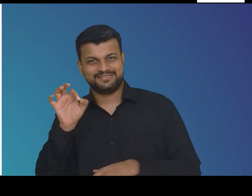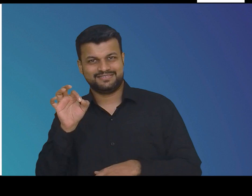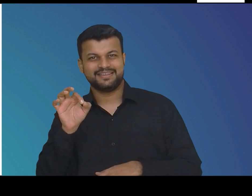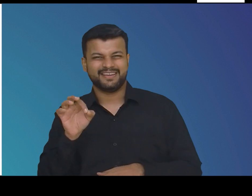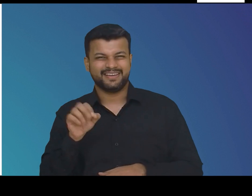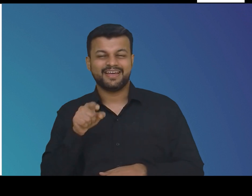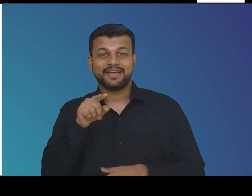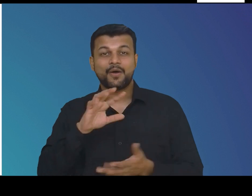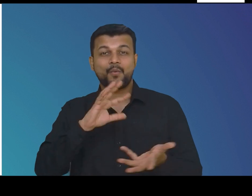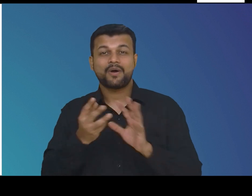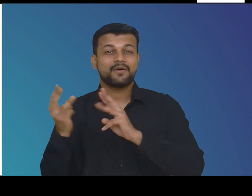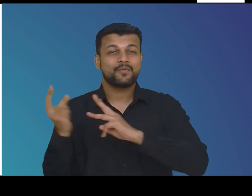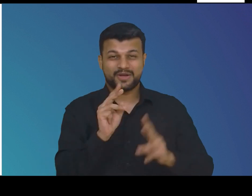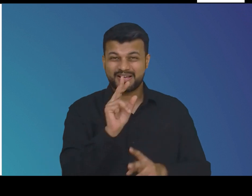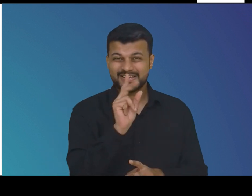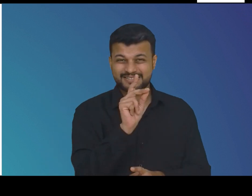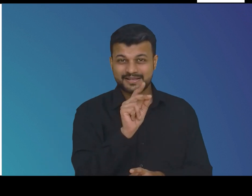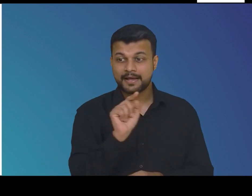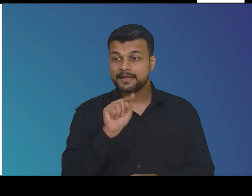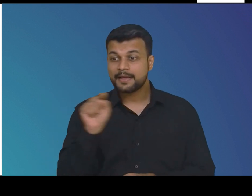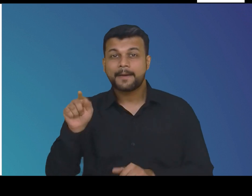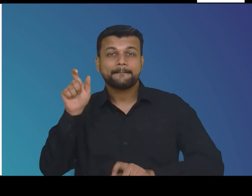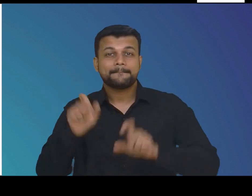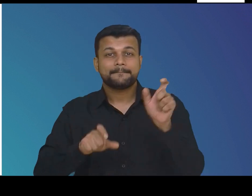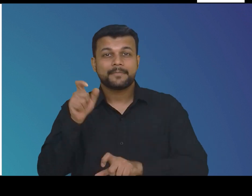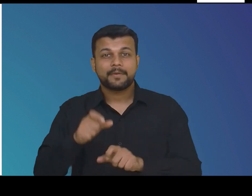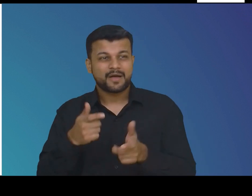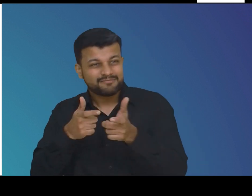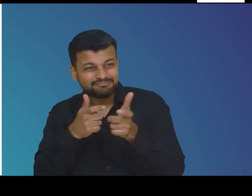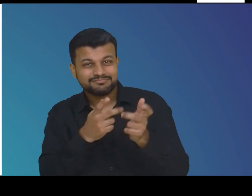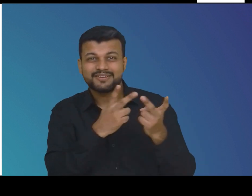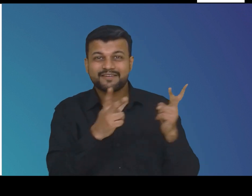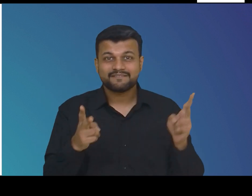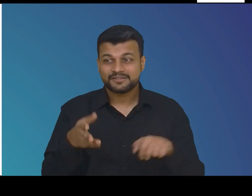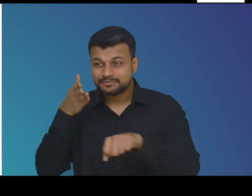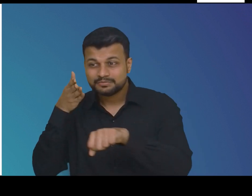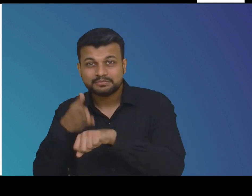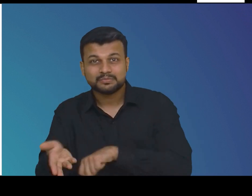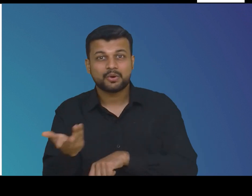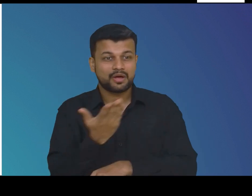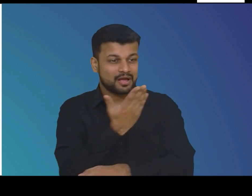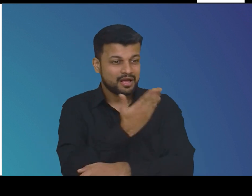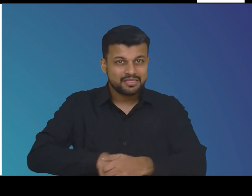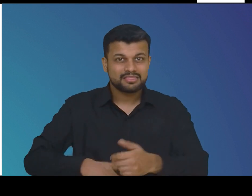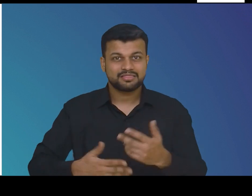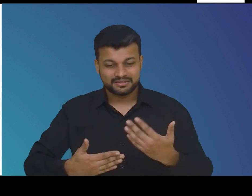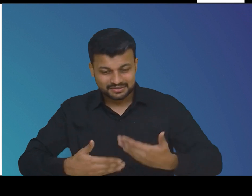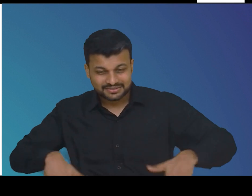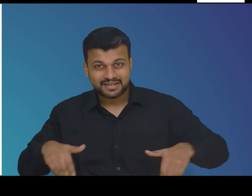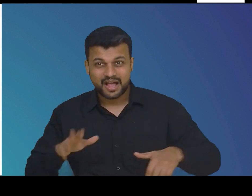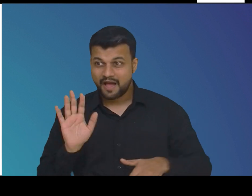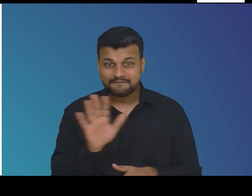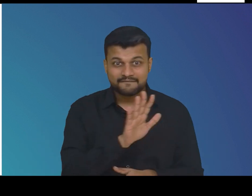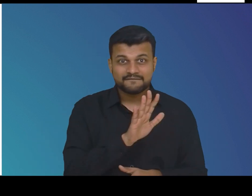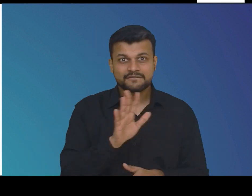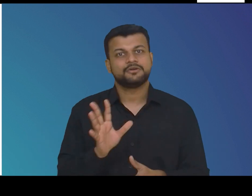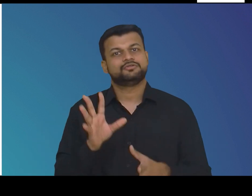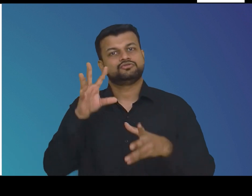the purpose was to boost morale for injured war veterans and civilians just emerging from world war ii